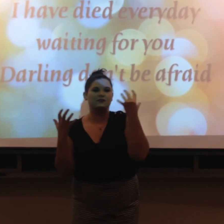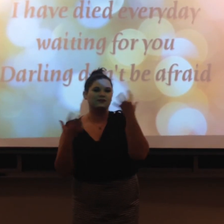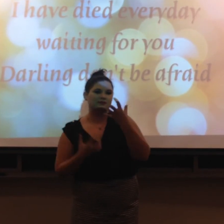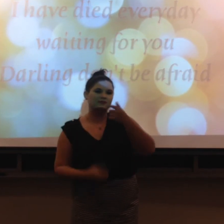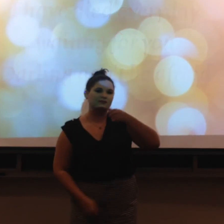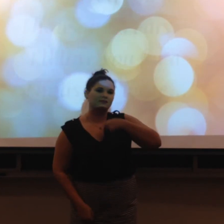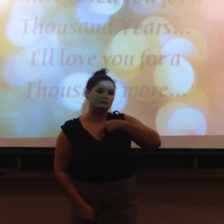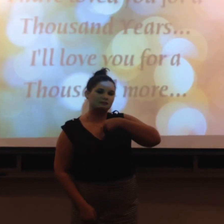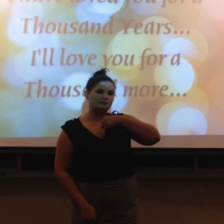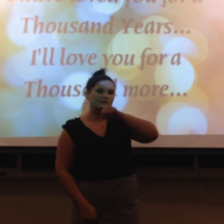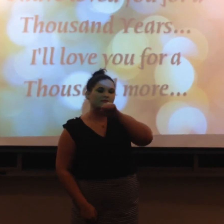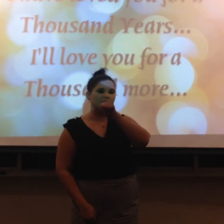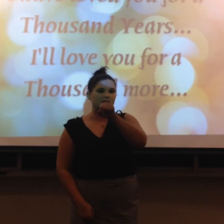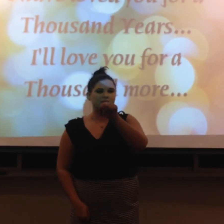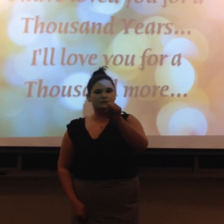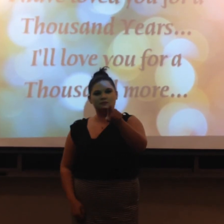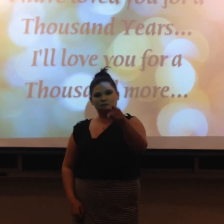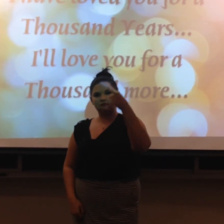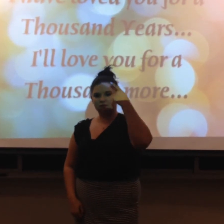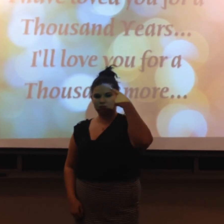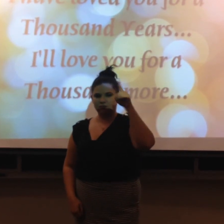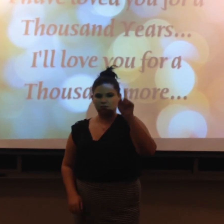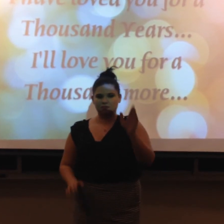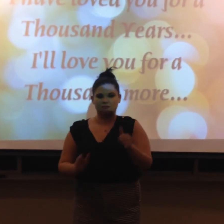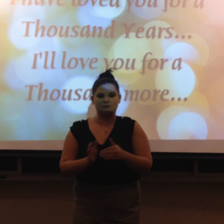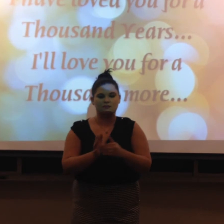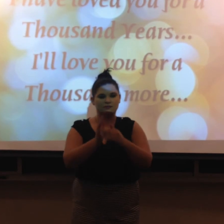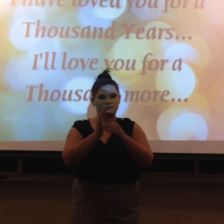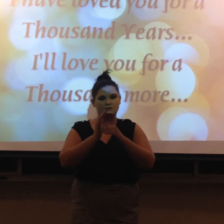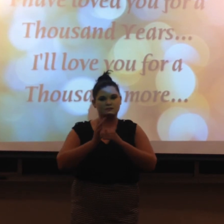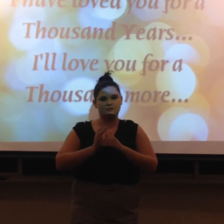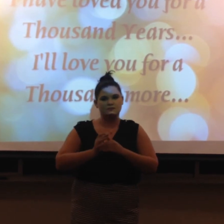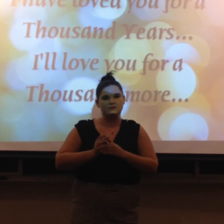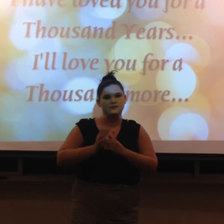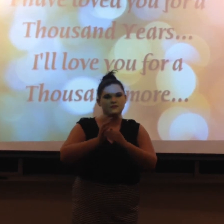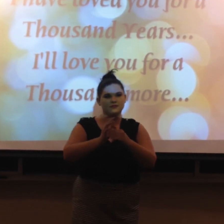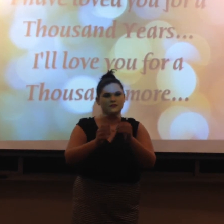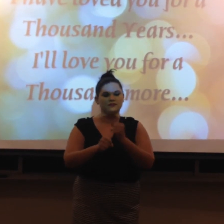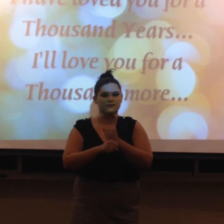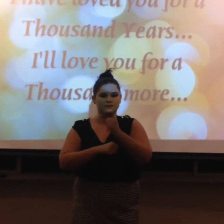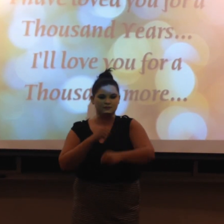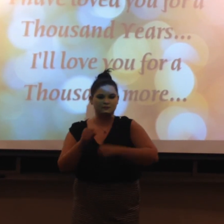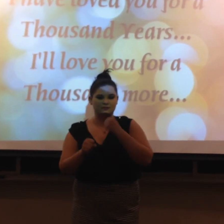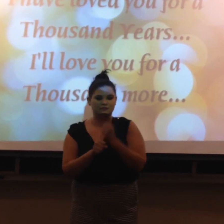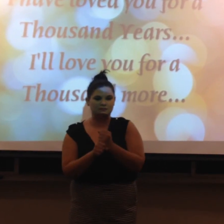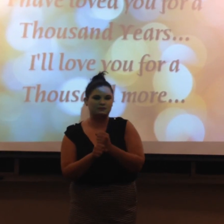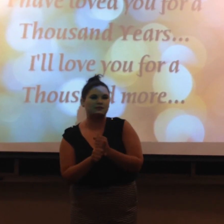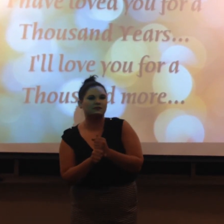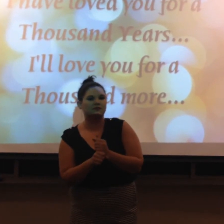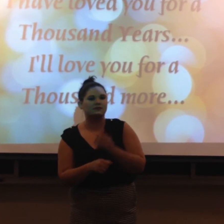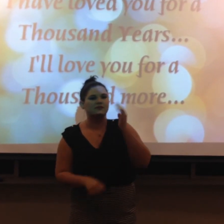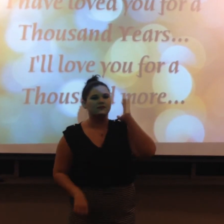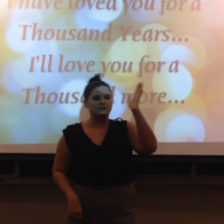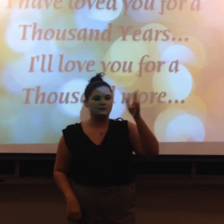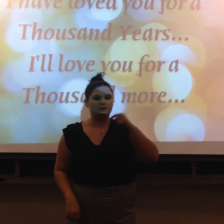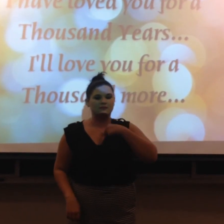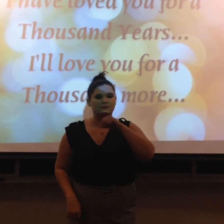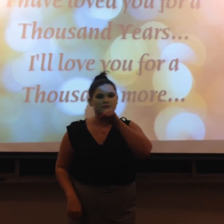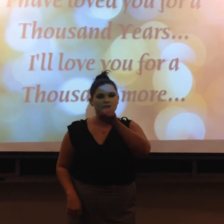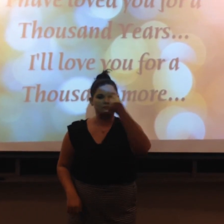afraid I have loved you for a thousand years I'll love you